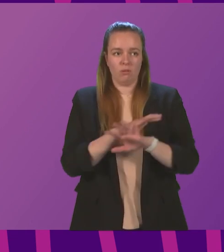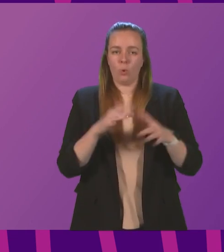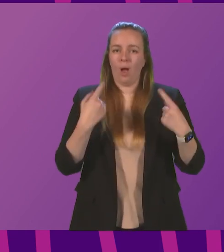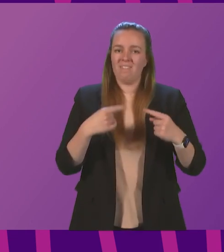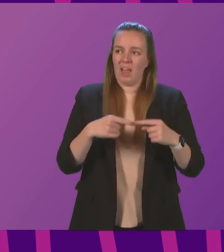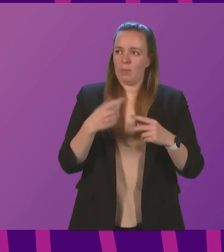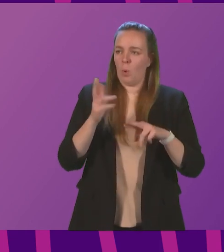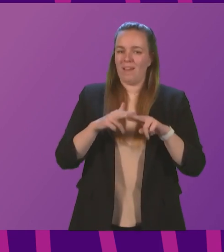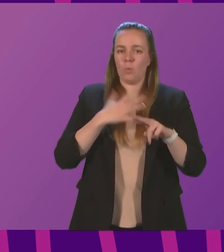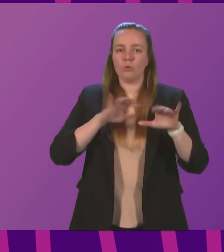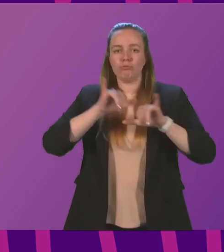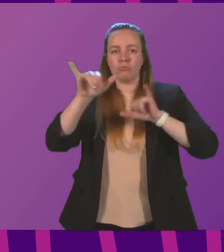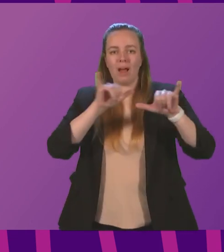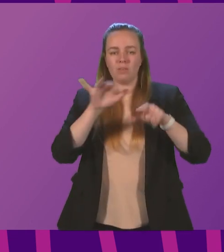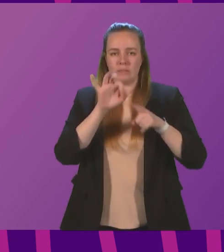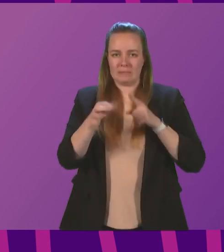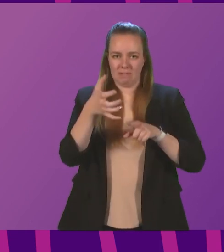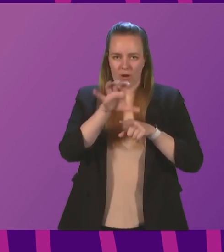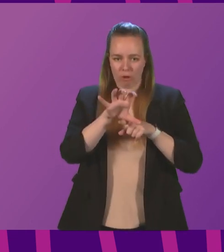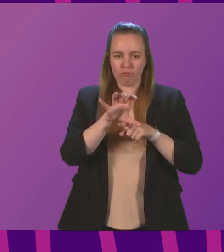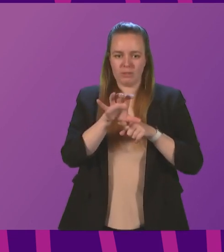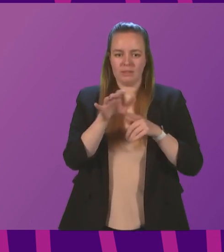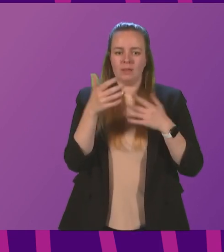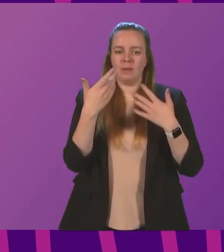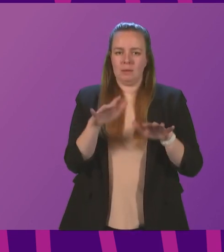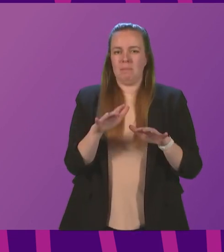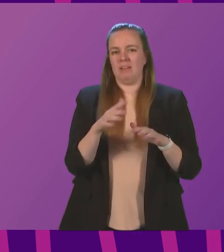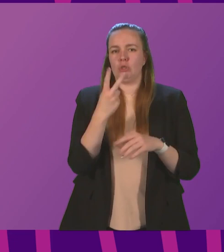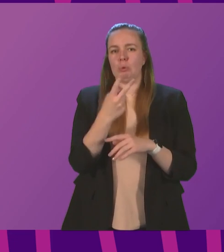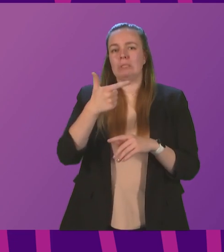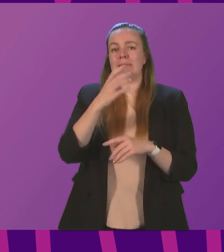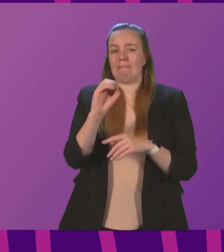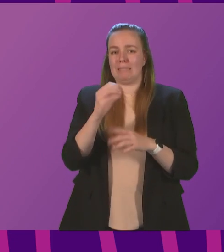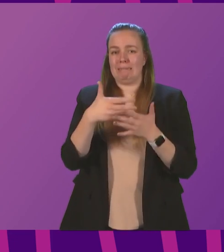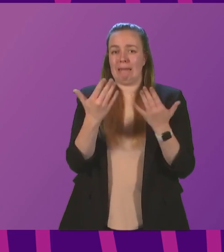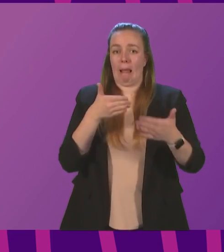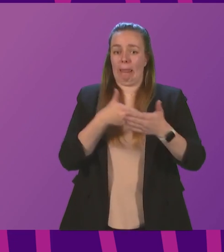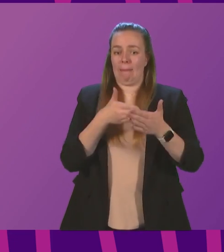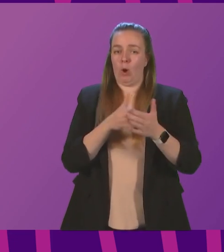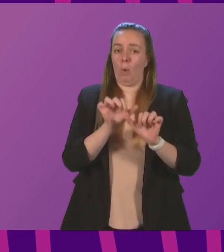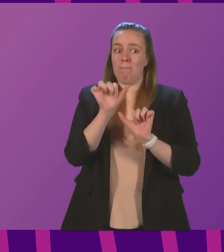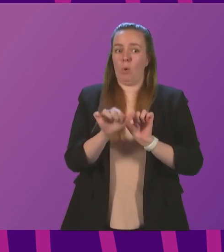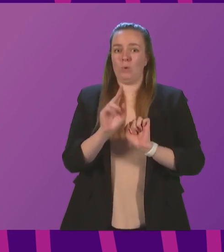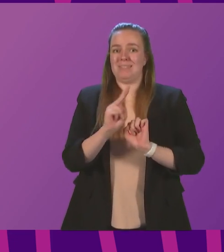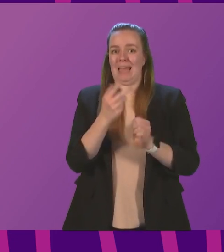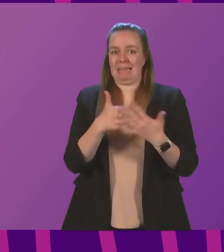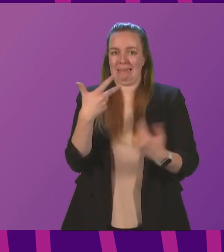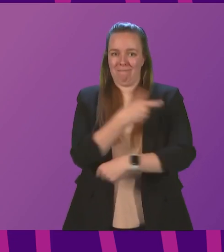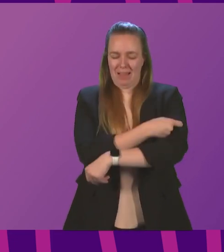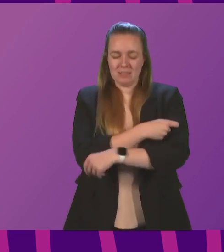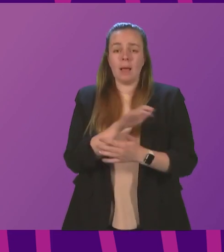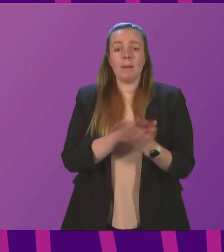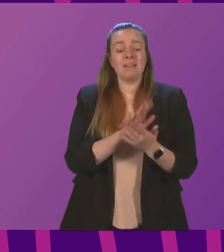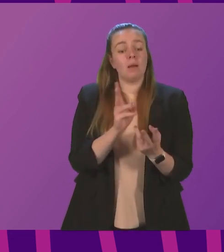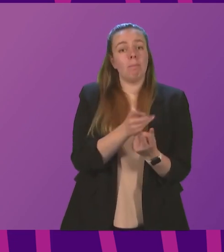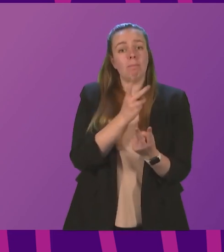countries, which have recently imposed a 270-day limit on post-second vaccination. This in effect means that those who have received both vaccinations